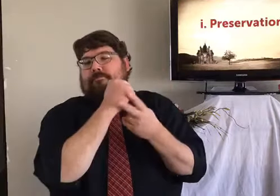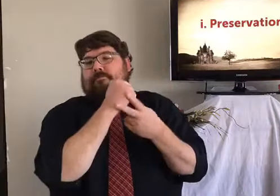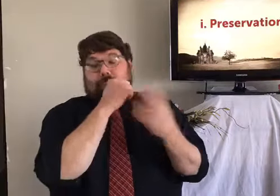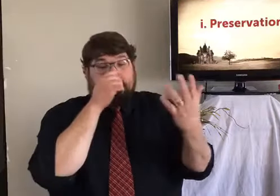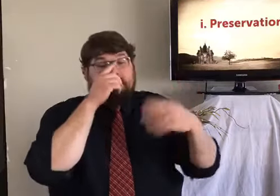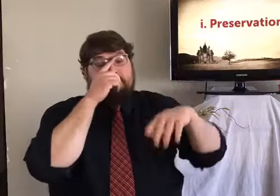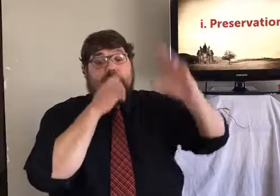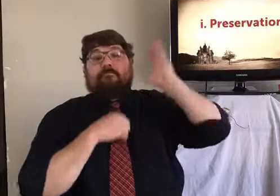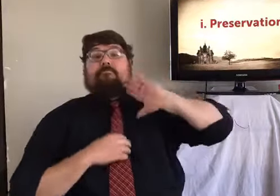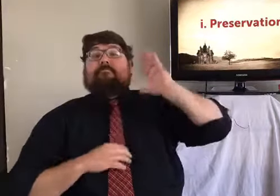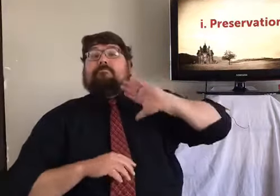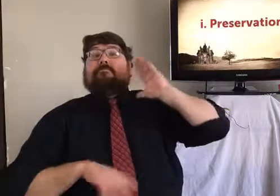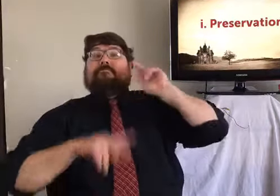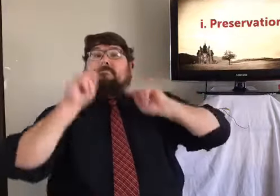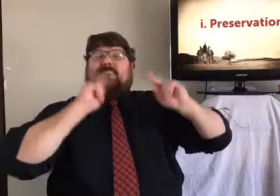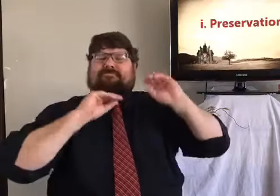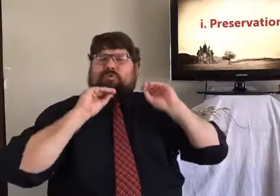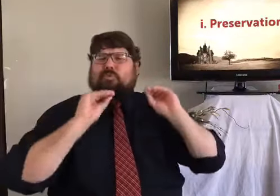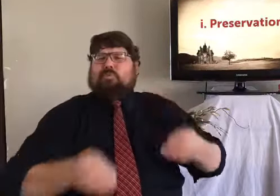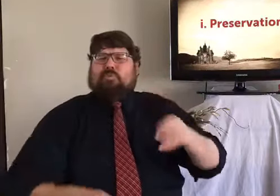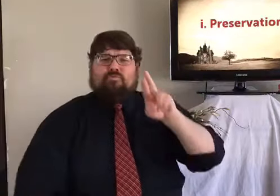it needs salt. That helps to preserve it.